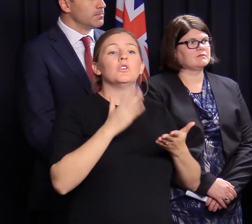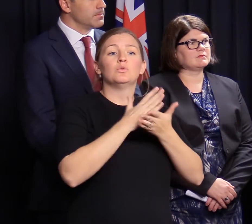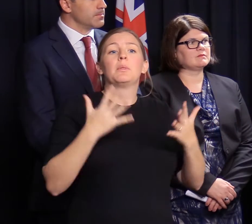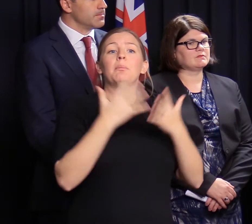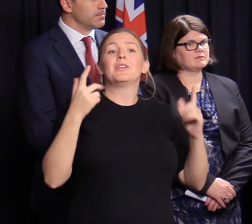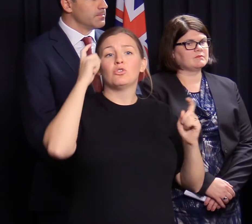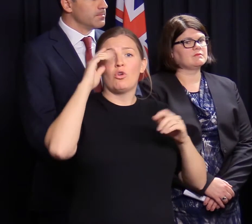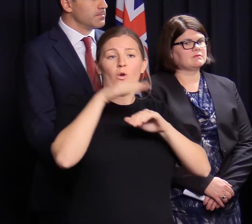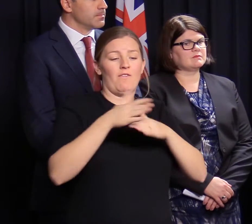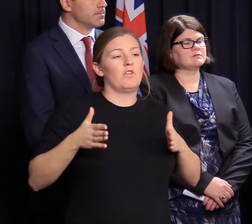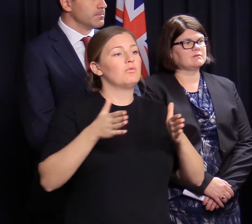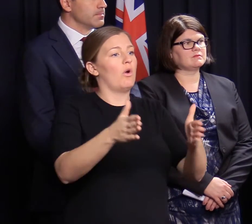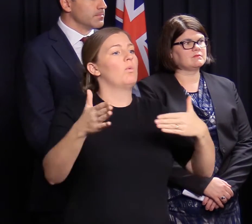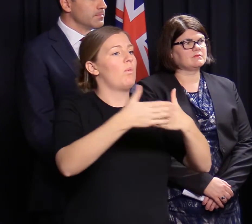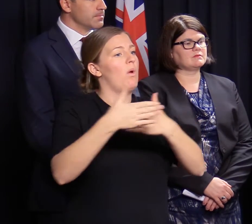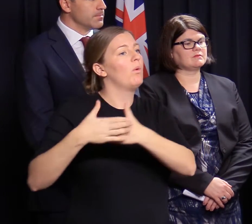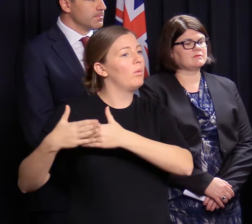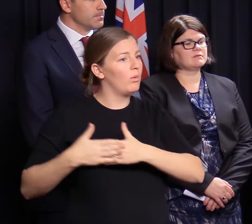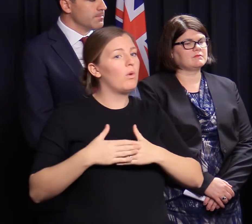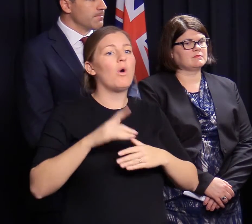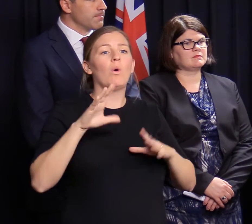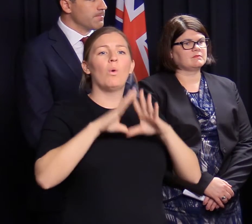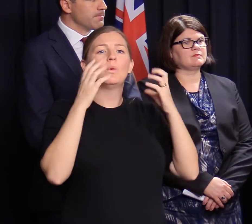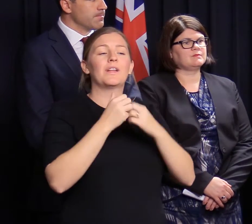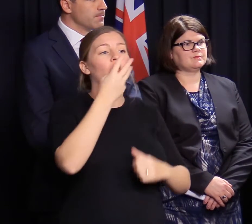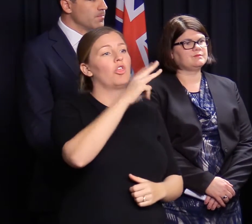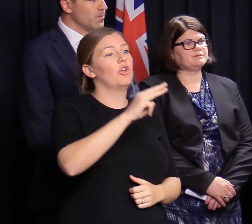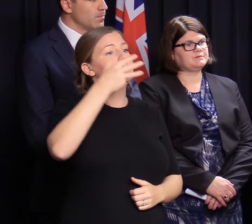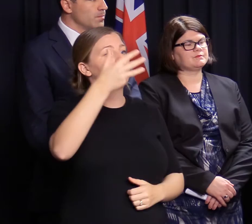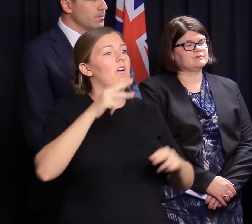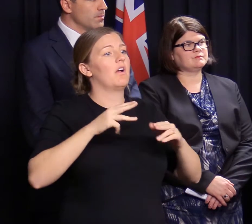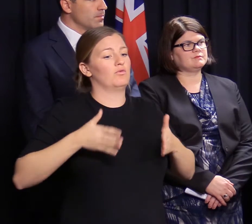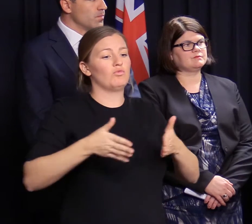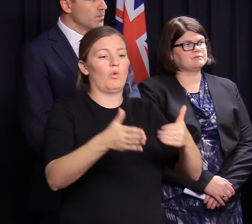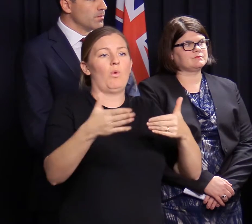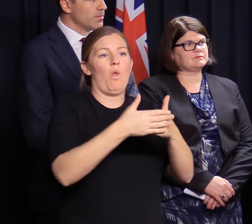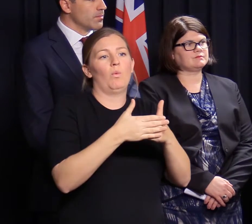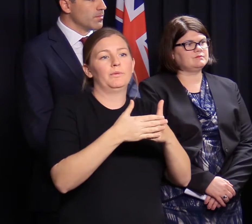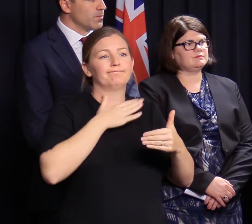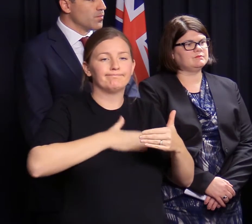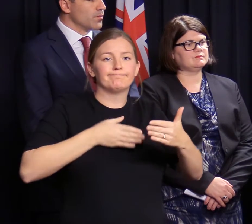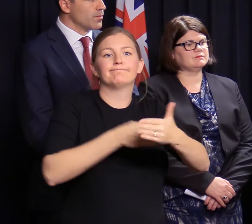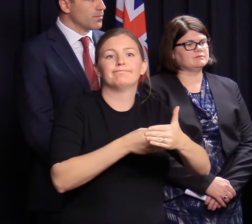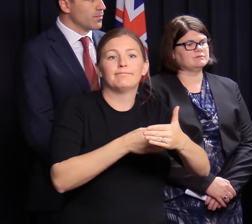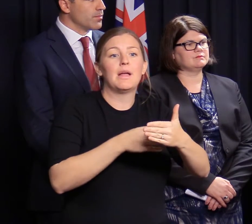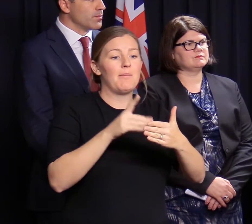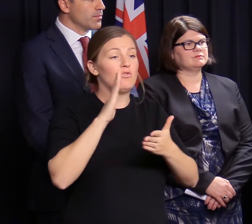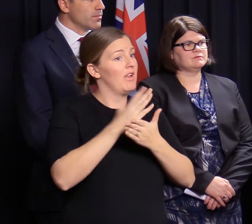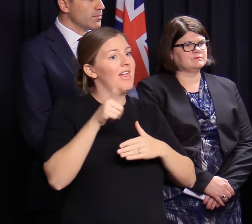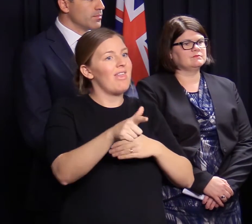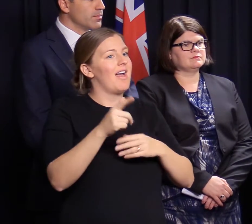the community is the road closures. There continues to be around 39 roads closed. That changes minute by minute.